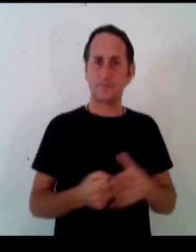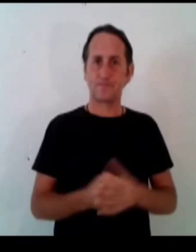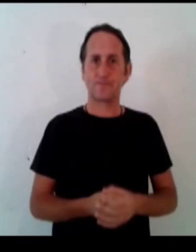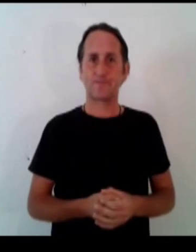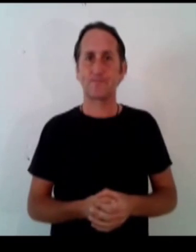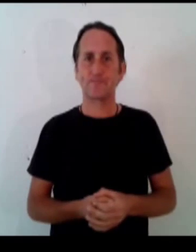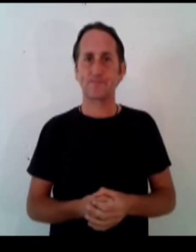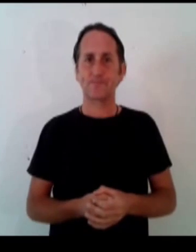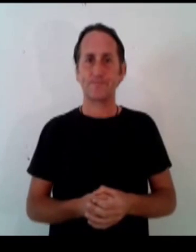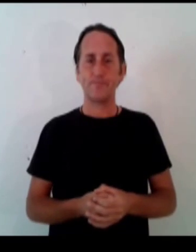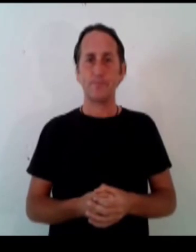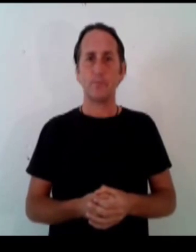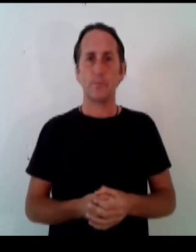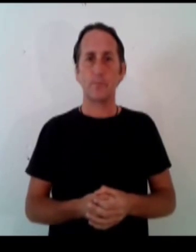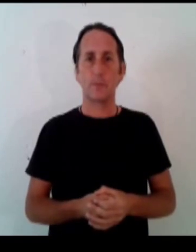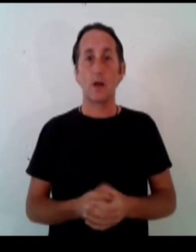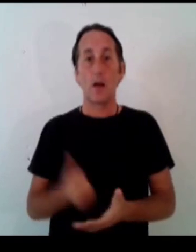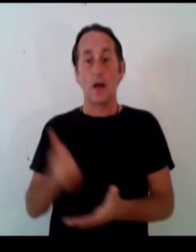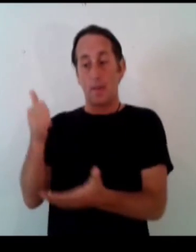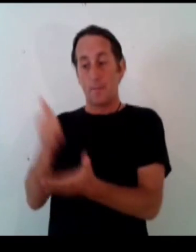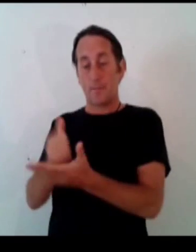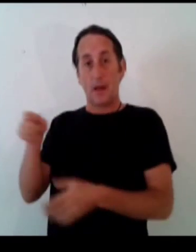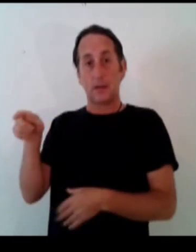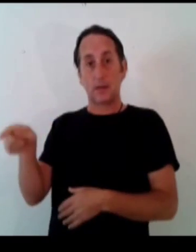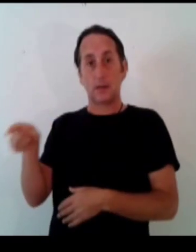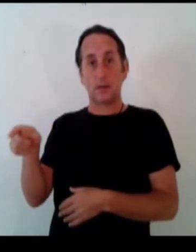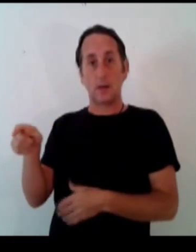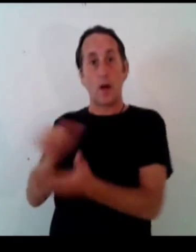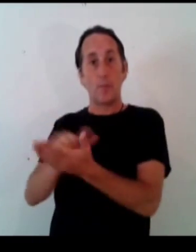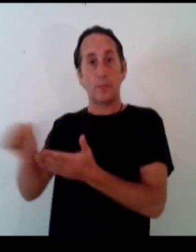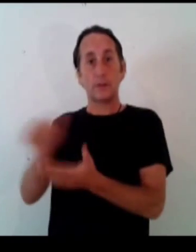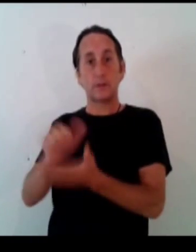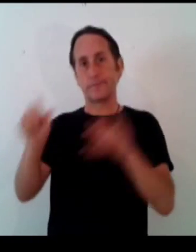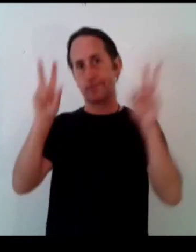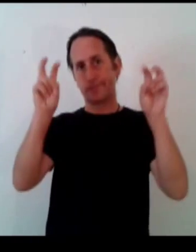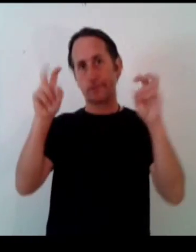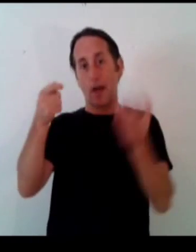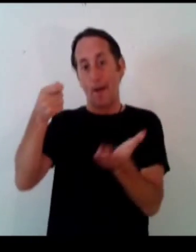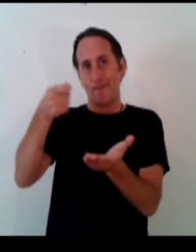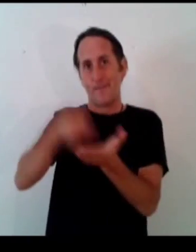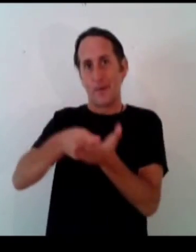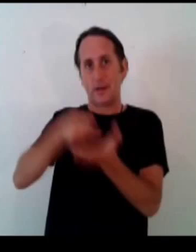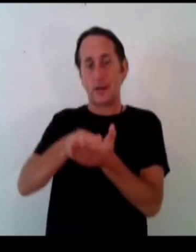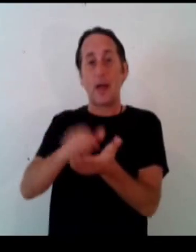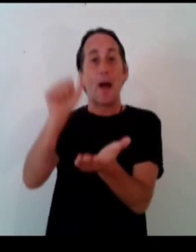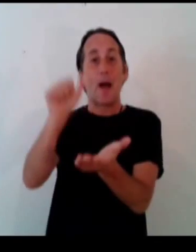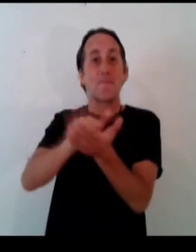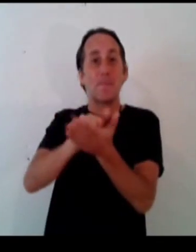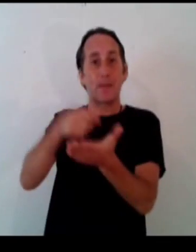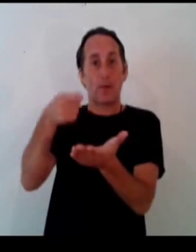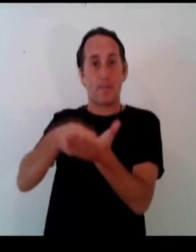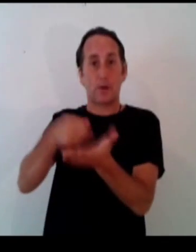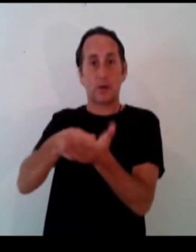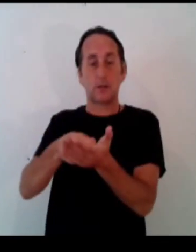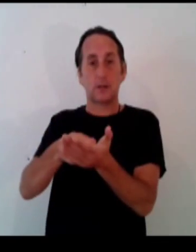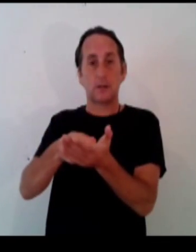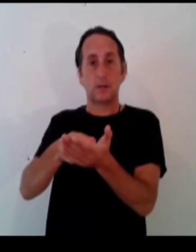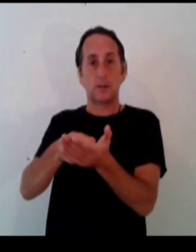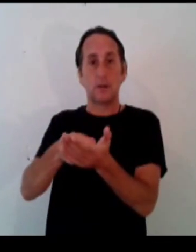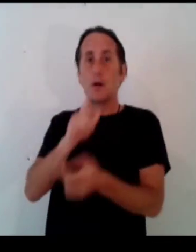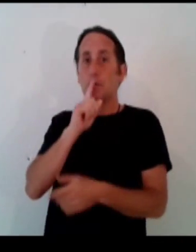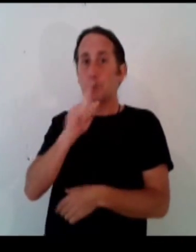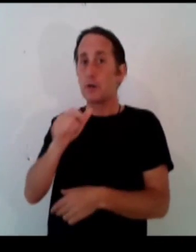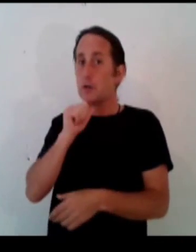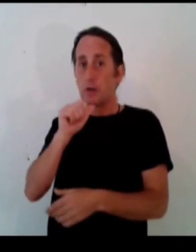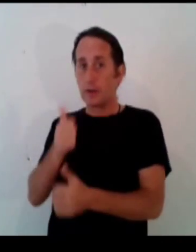and your wages now the bank prints out money paper money